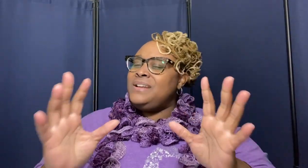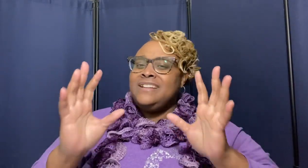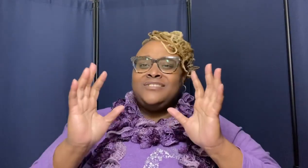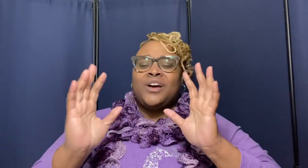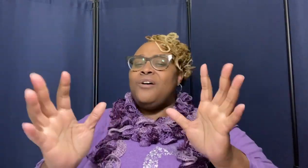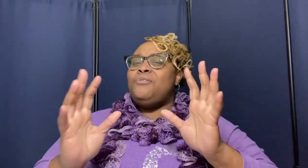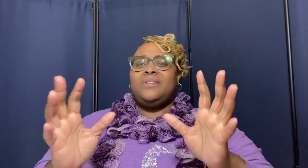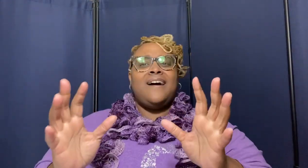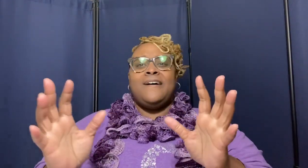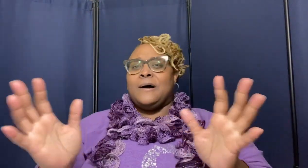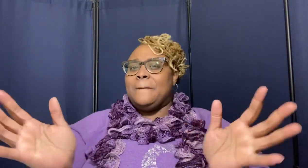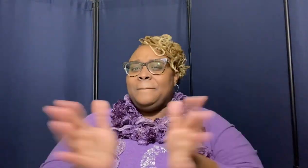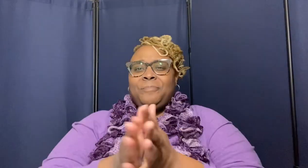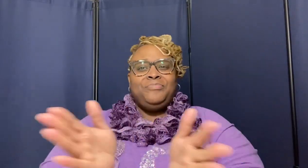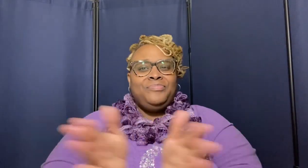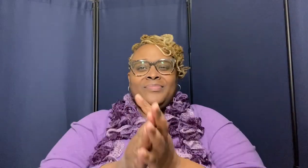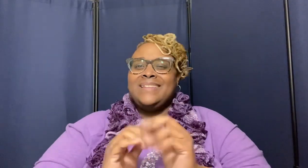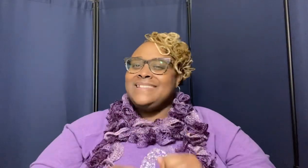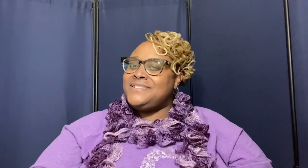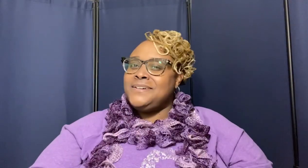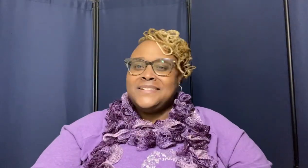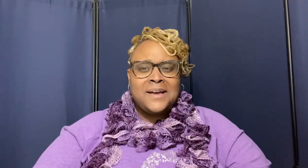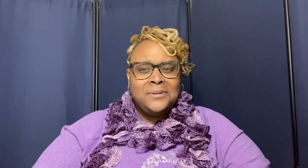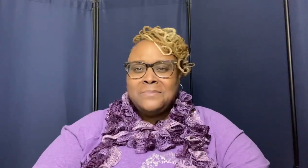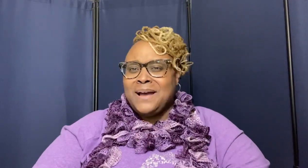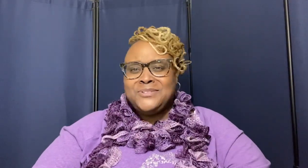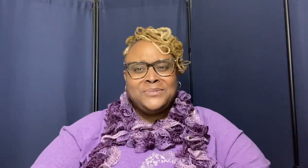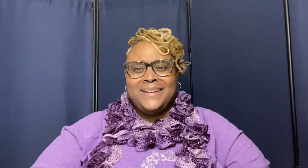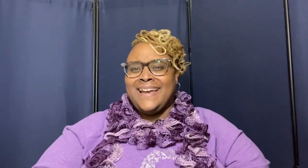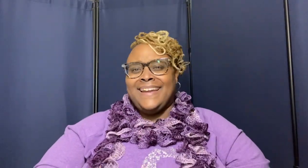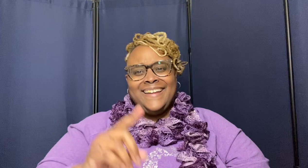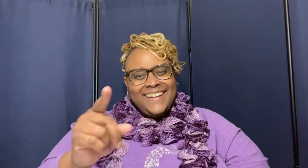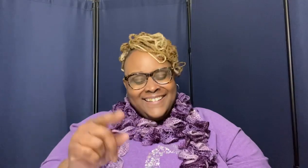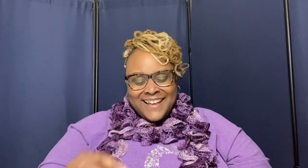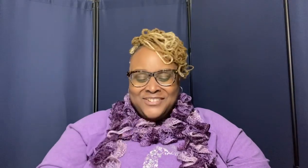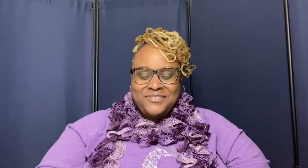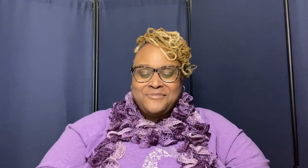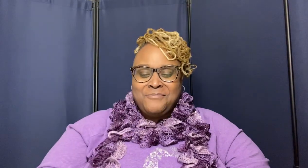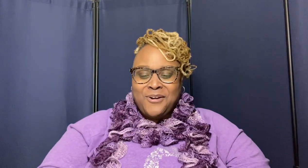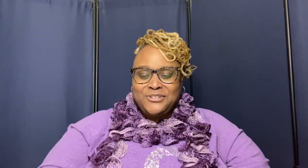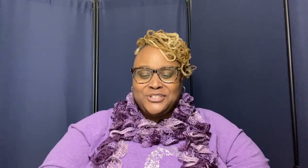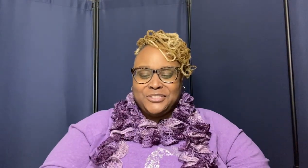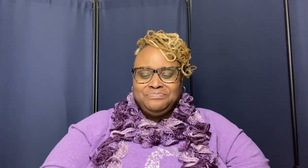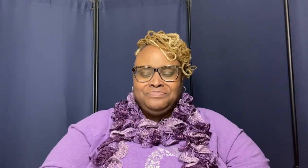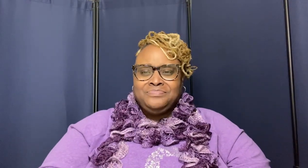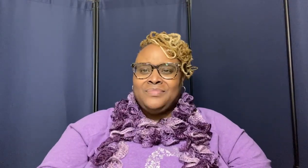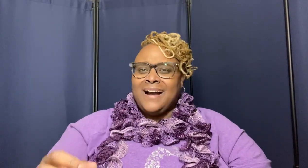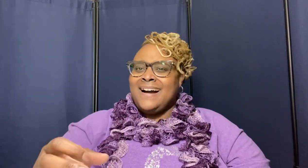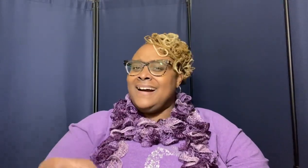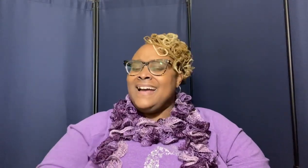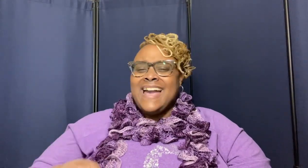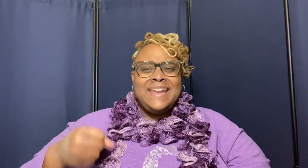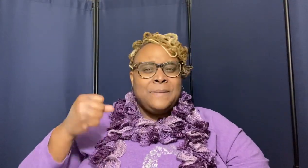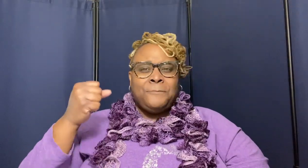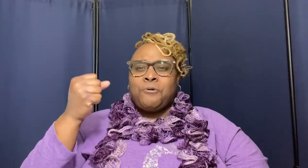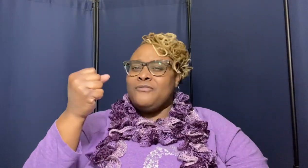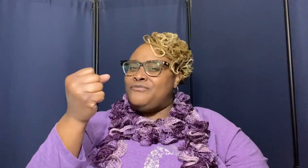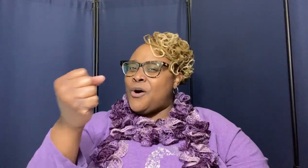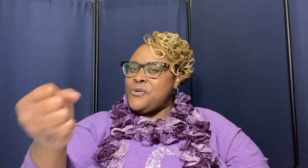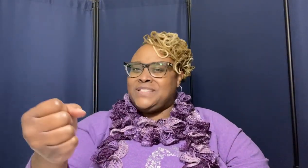didn't told god so it's all about you today that's true worship huh and it provokes